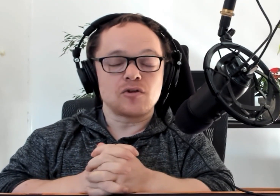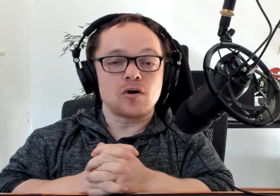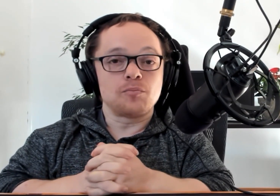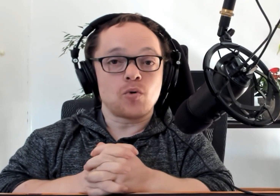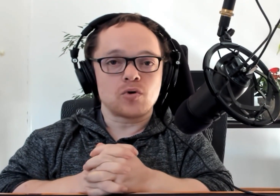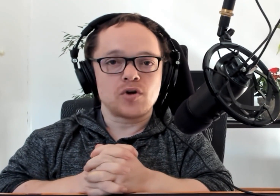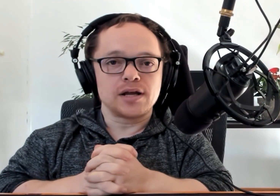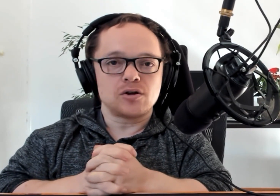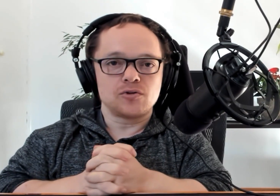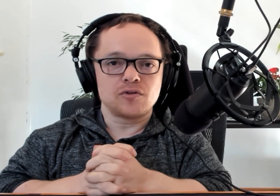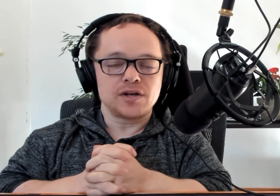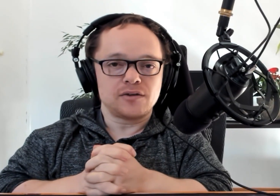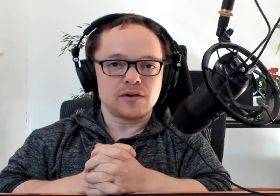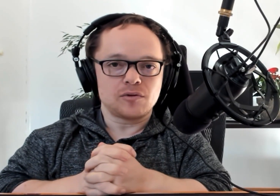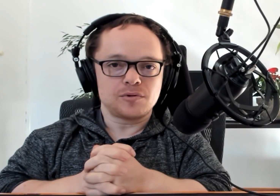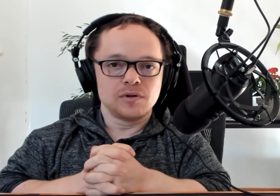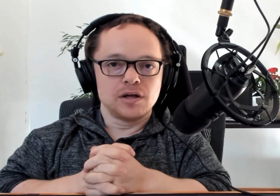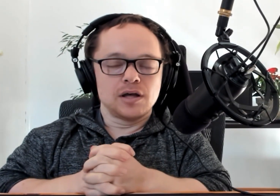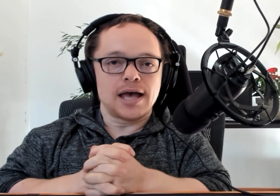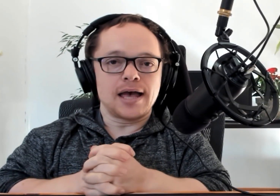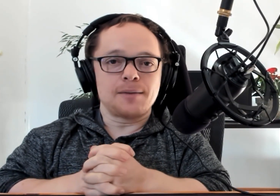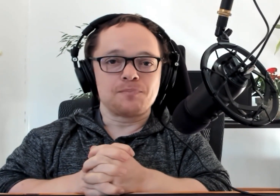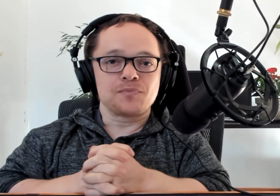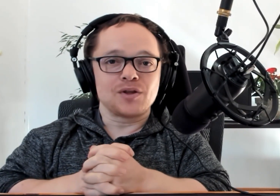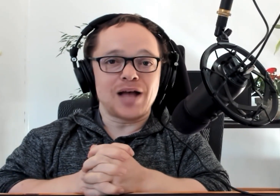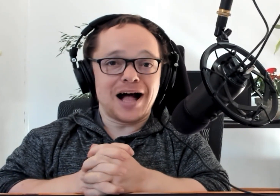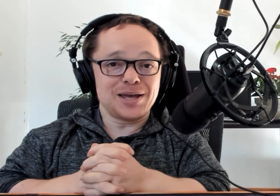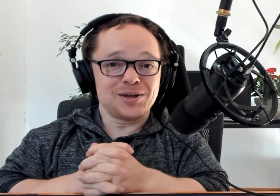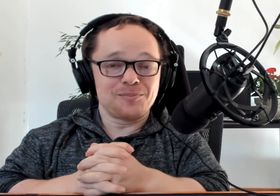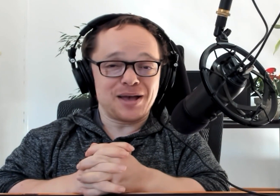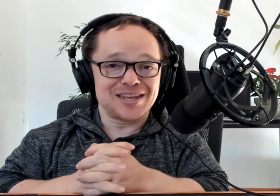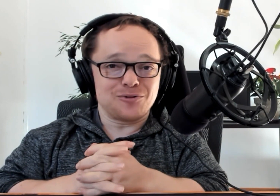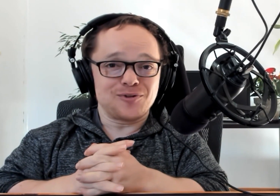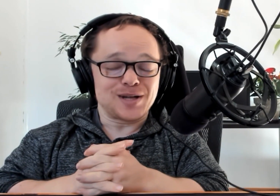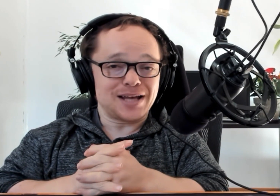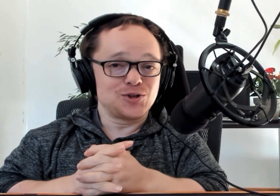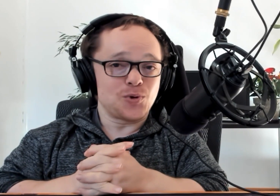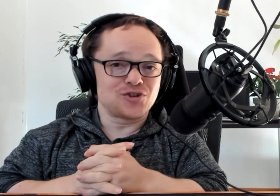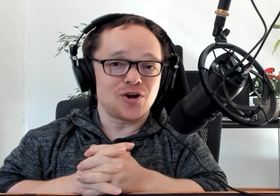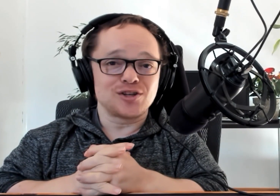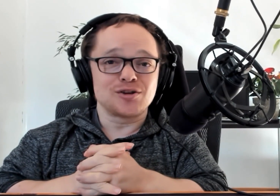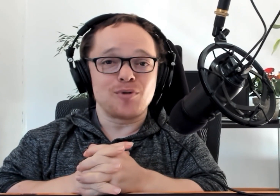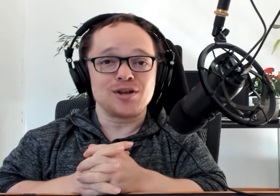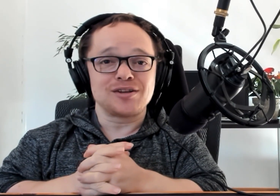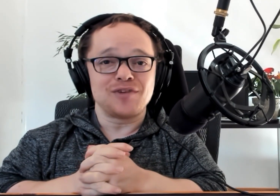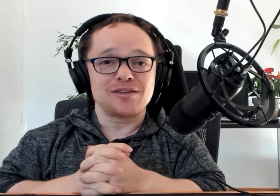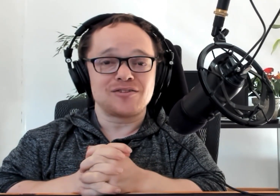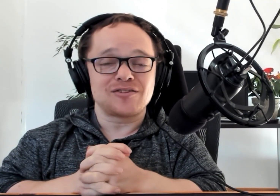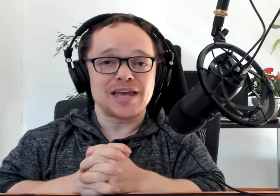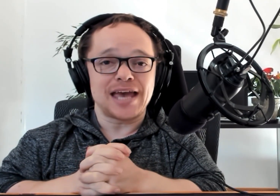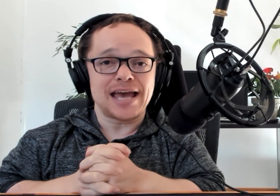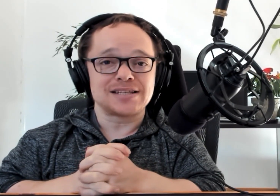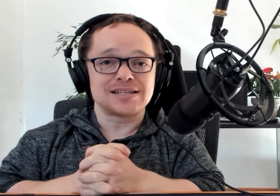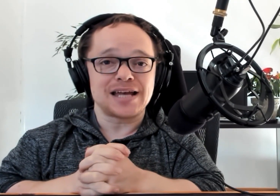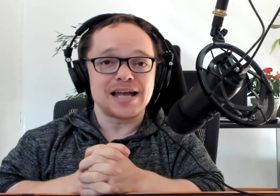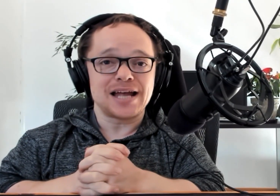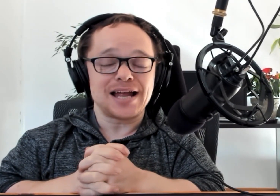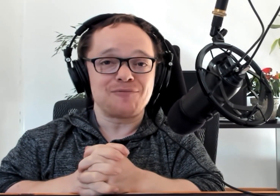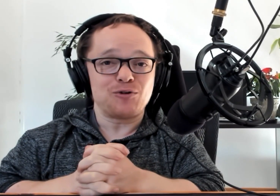are more inclusive and accessible. I myself like to watch on-demand events at a very